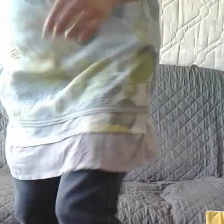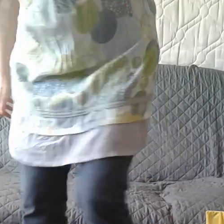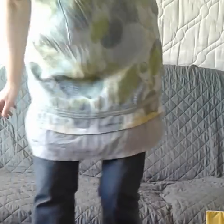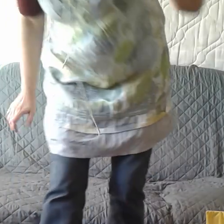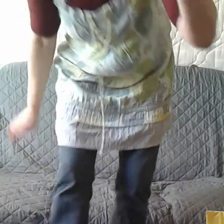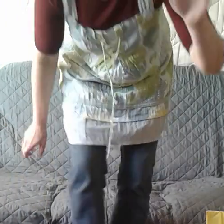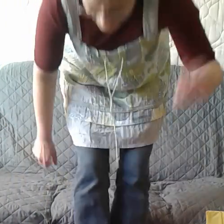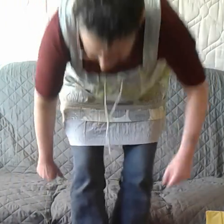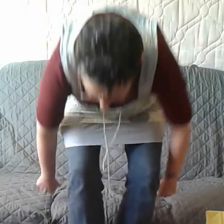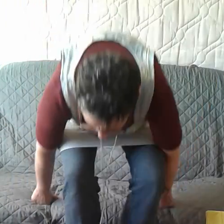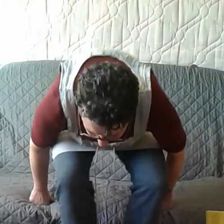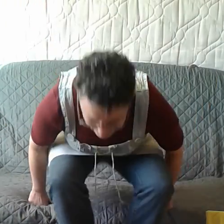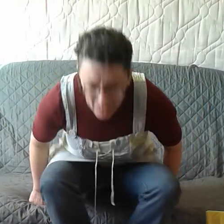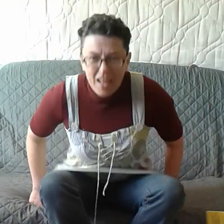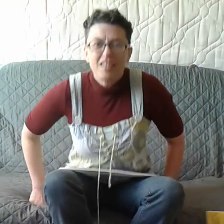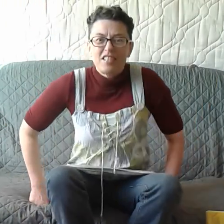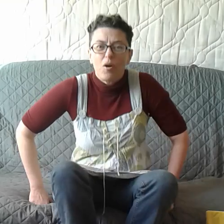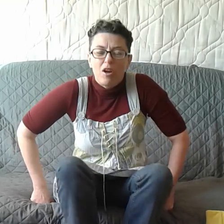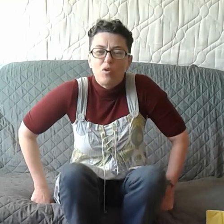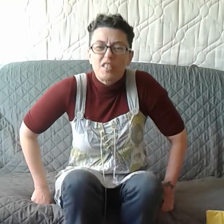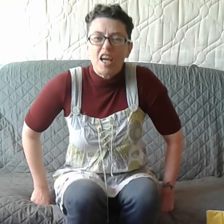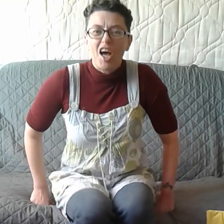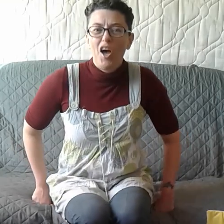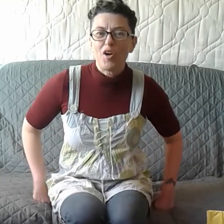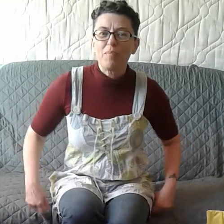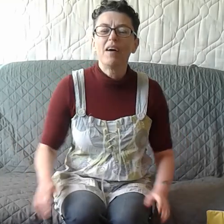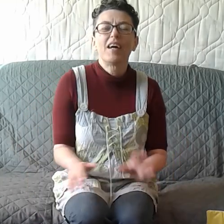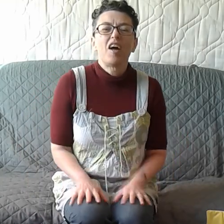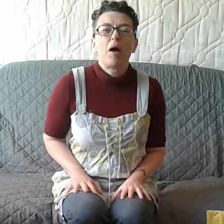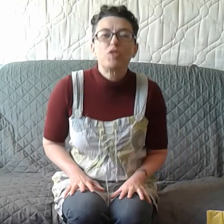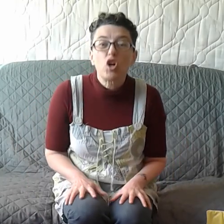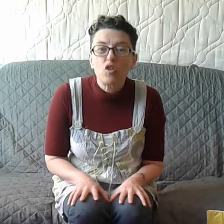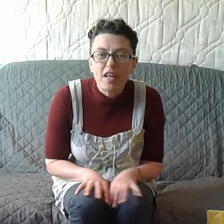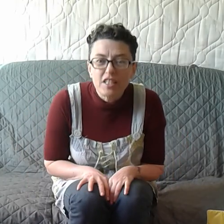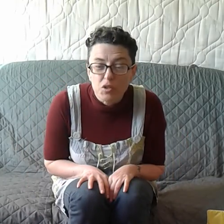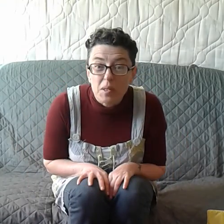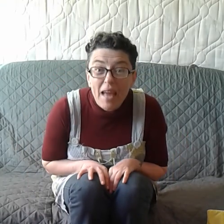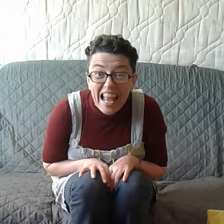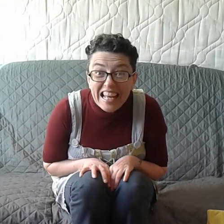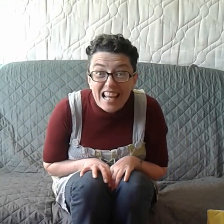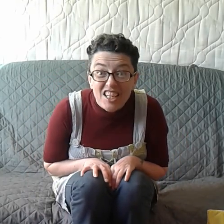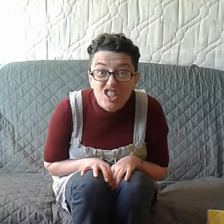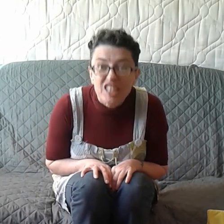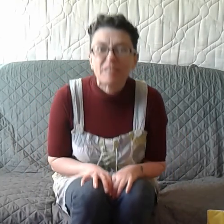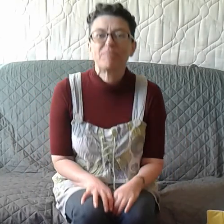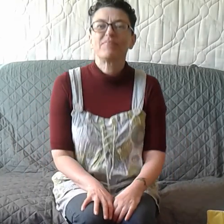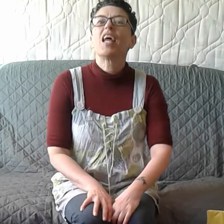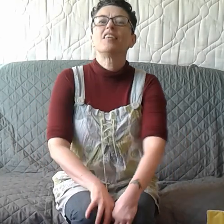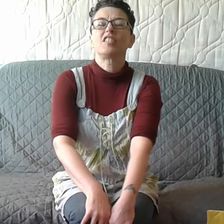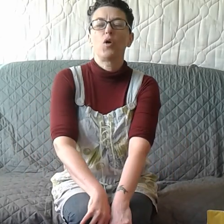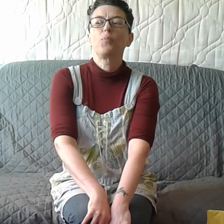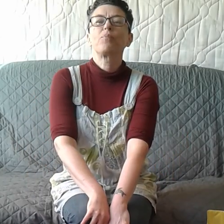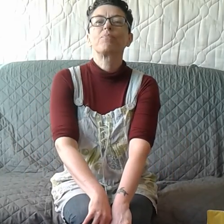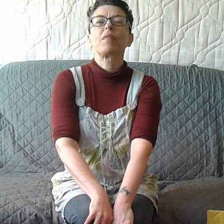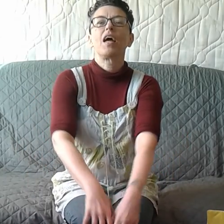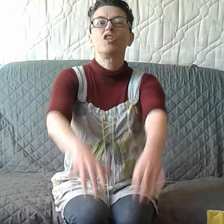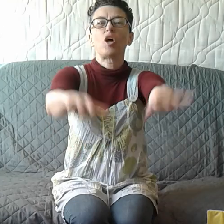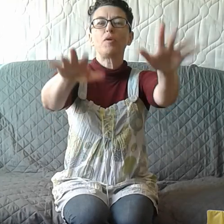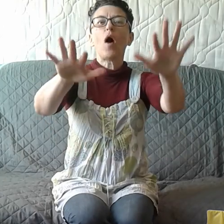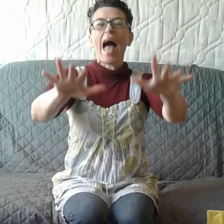Hi guys! So you're all stuck at home. I'm sure you're ready to do some English. So show me your